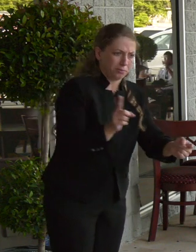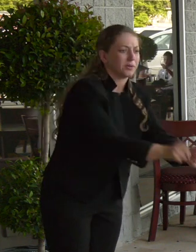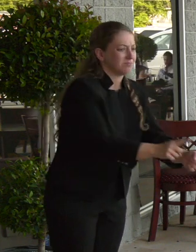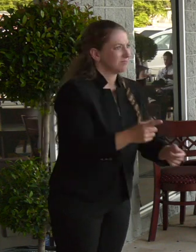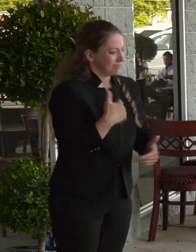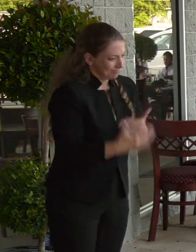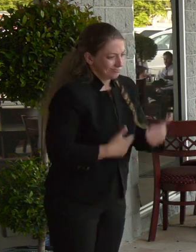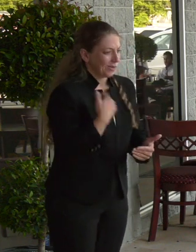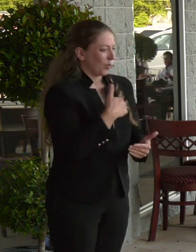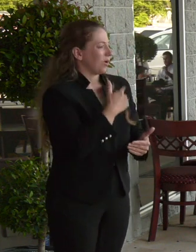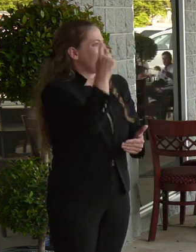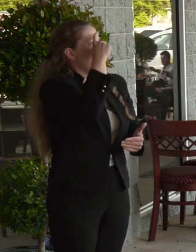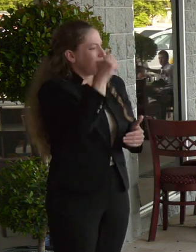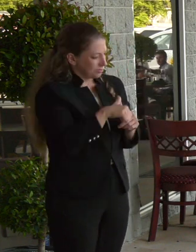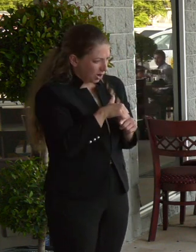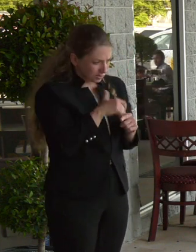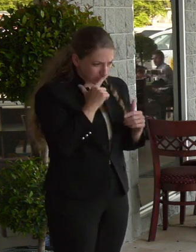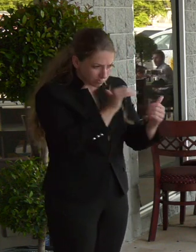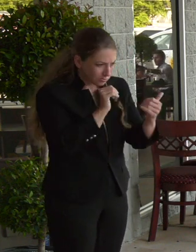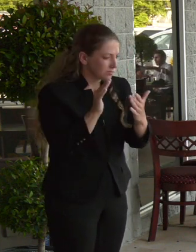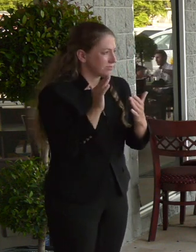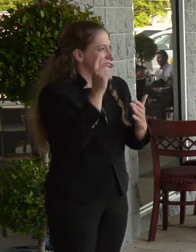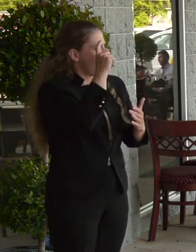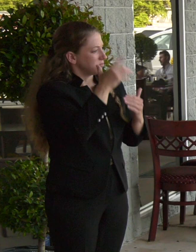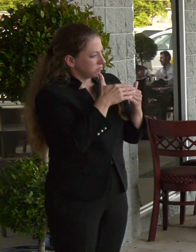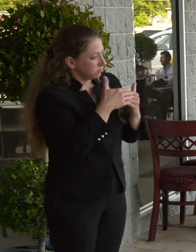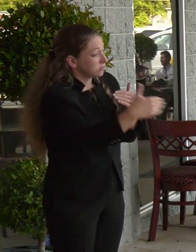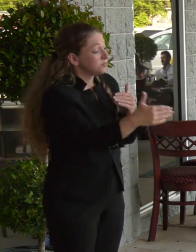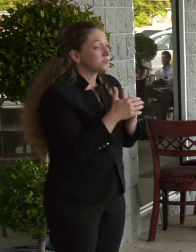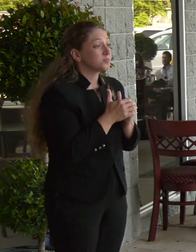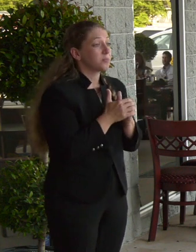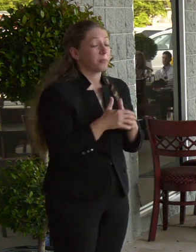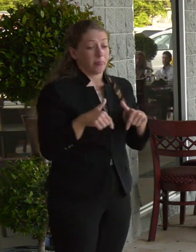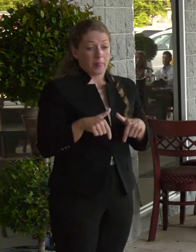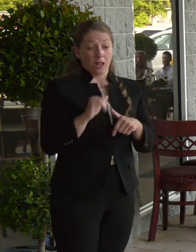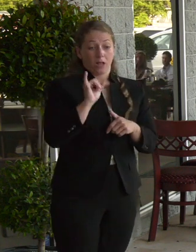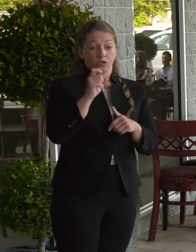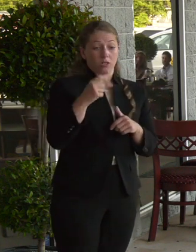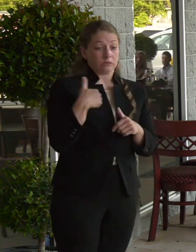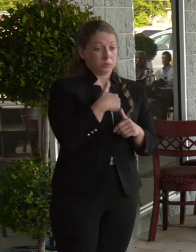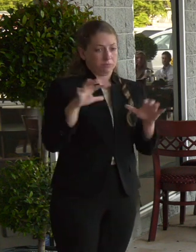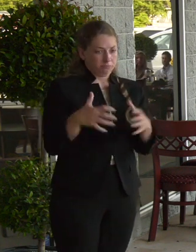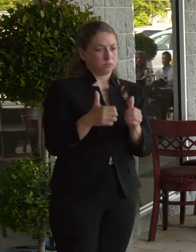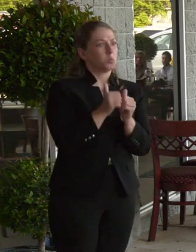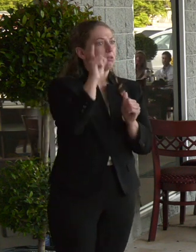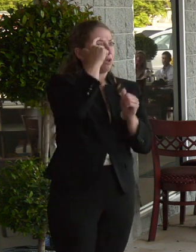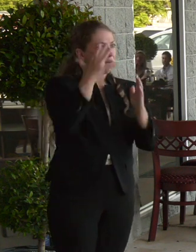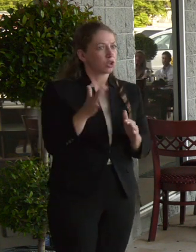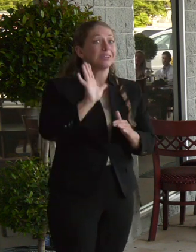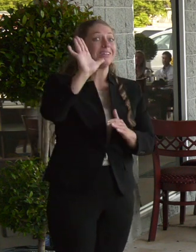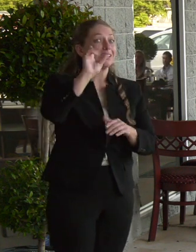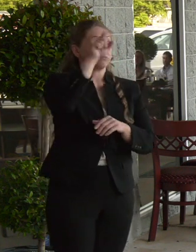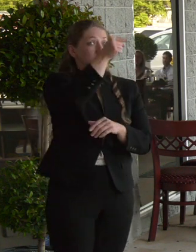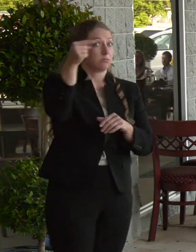Last Friday, I joined Governor DeSantis here in Jacksonville as he announced his full Phase 1 plan that started today. Included